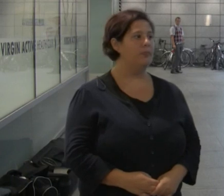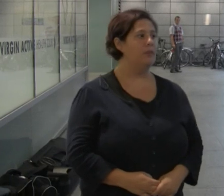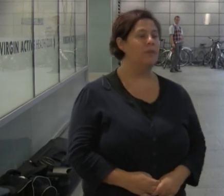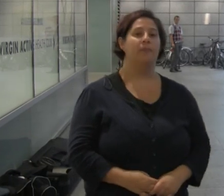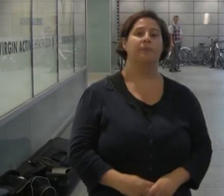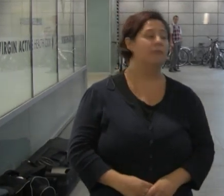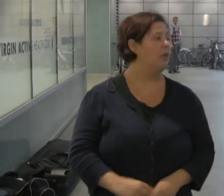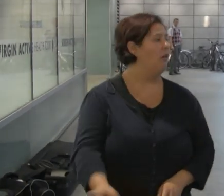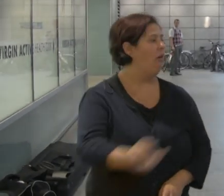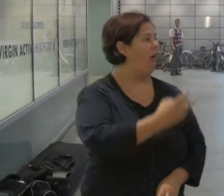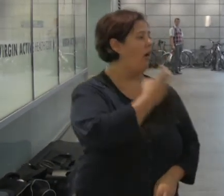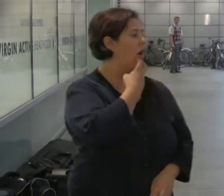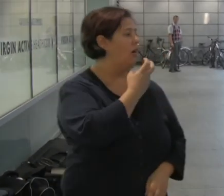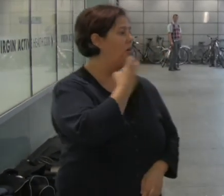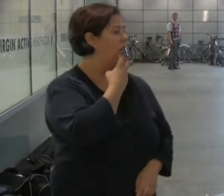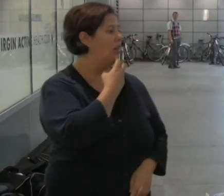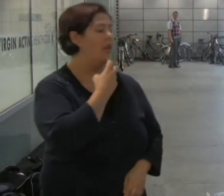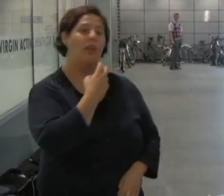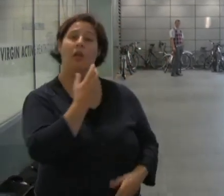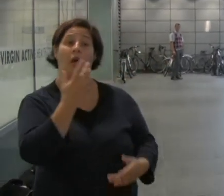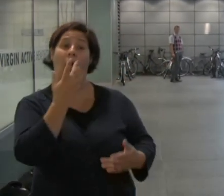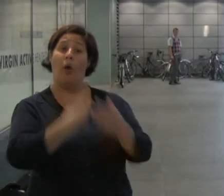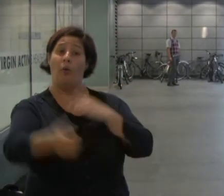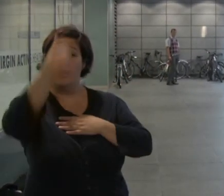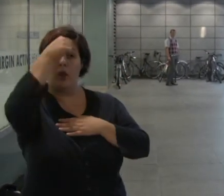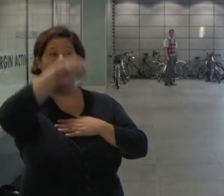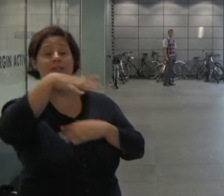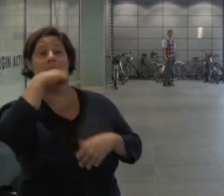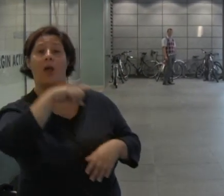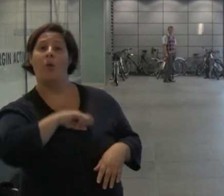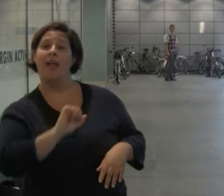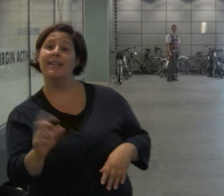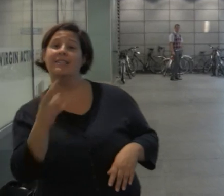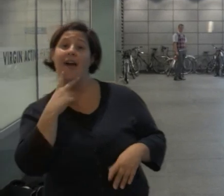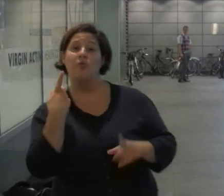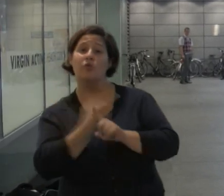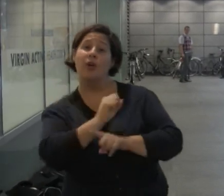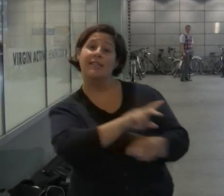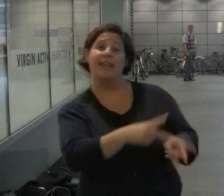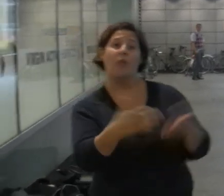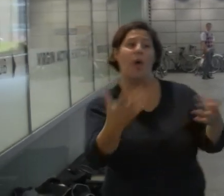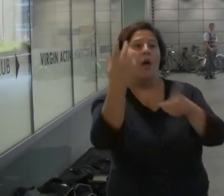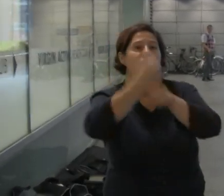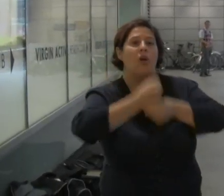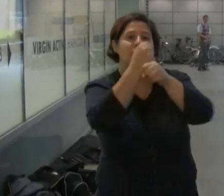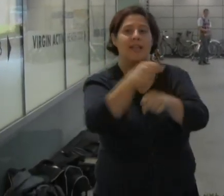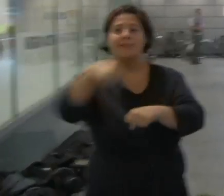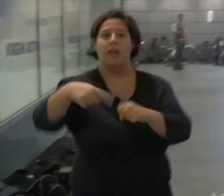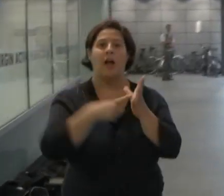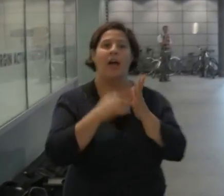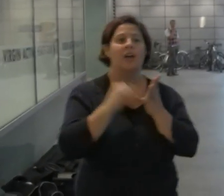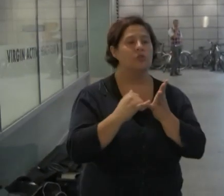Uncle. Now we only know about this man because his nephew spoke of his death at the protest outside Atos headquarters.